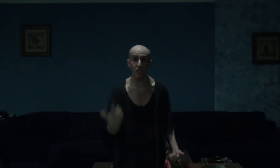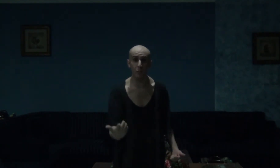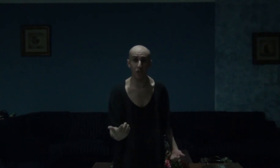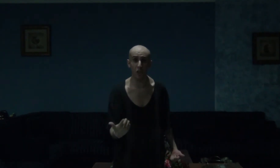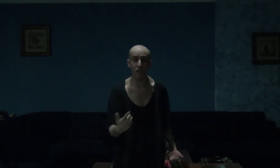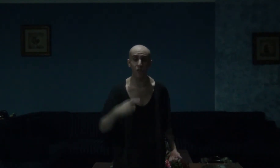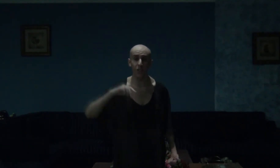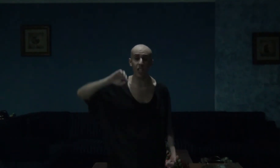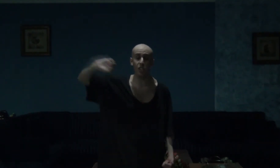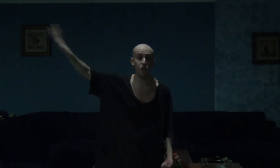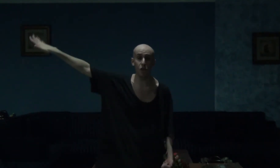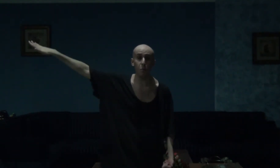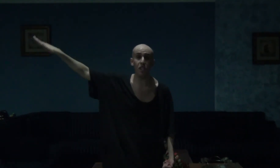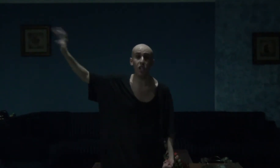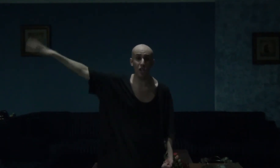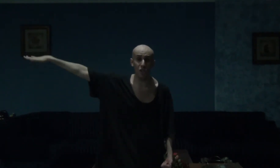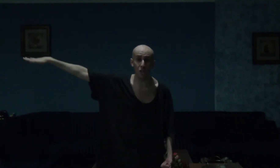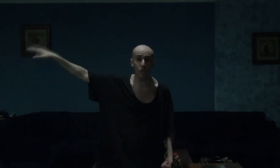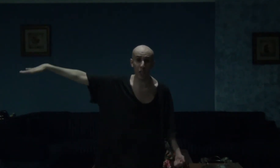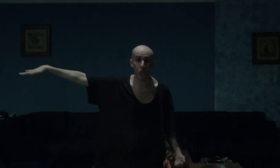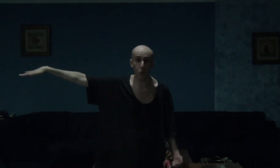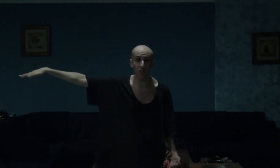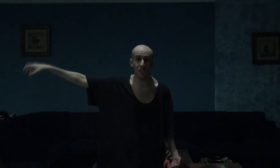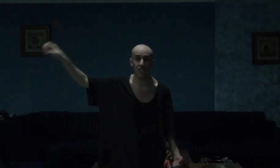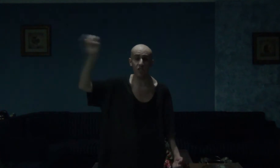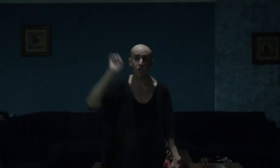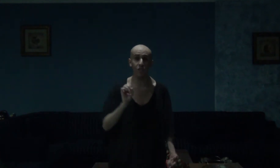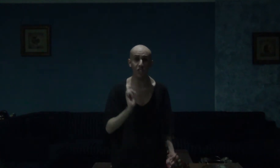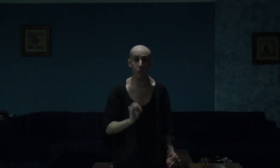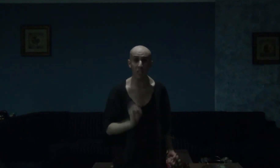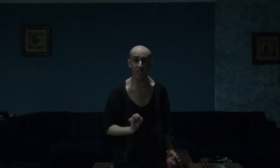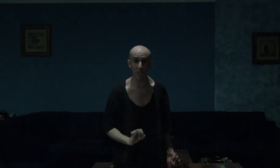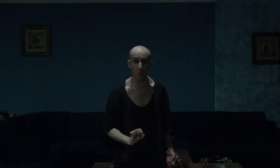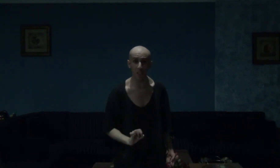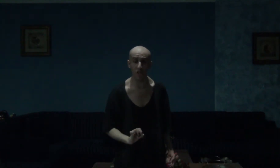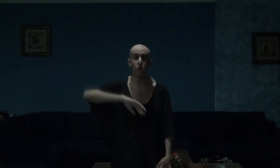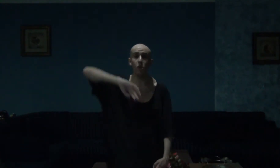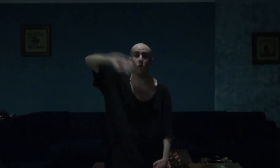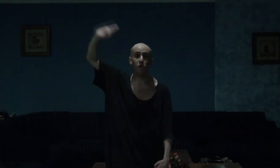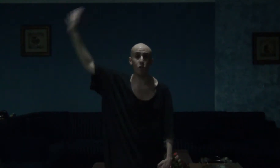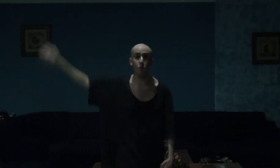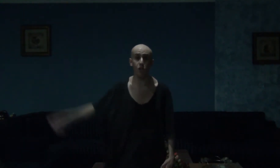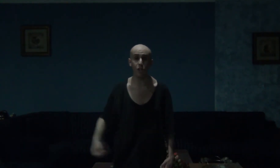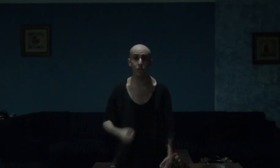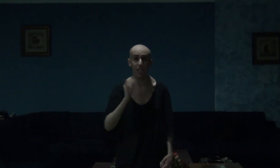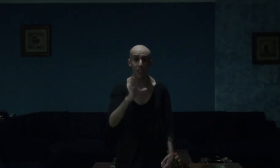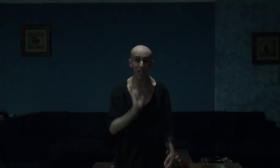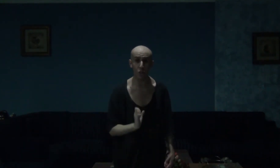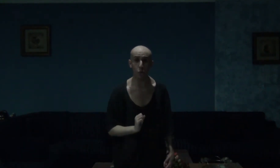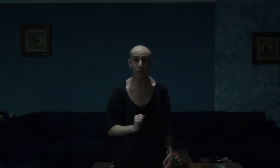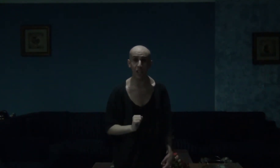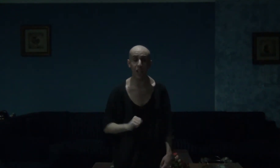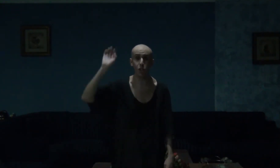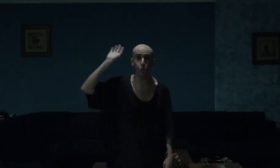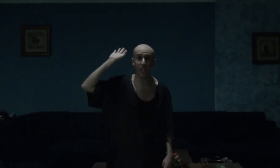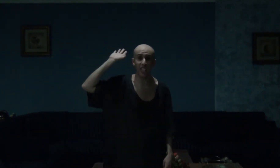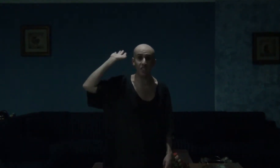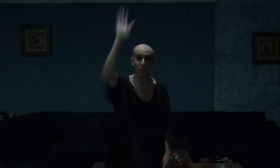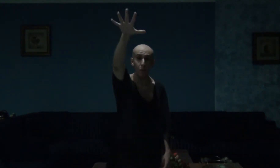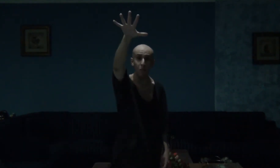cinematography, and so many other great qualities of this miniseries were all so good, and that's why it ranks at number